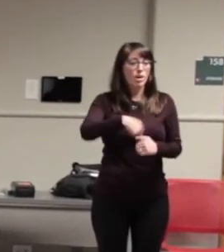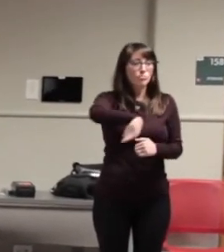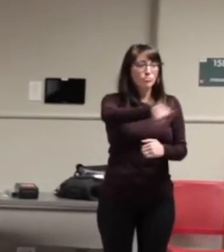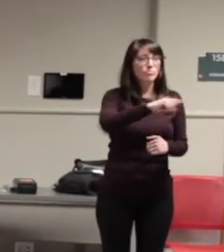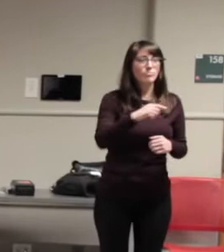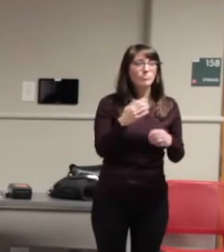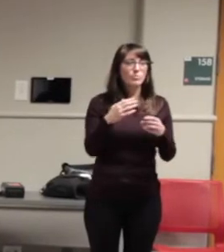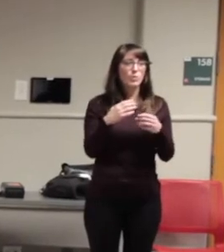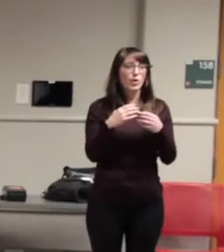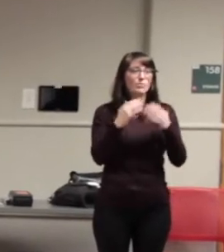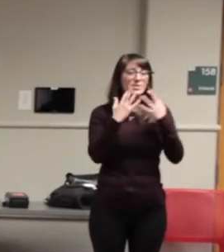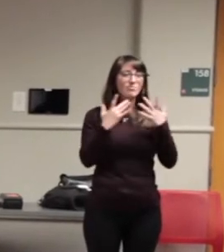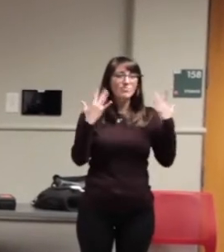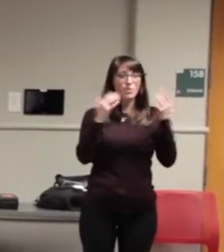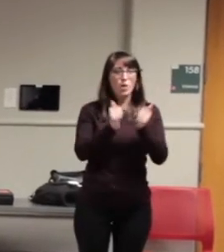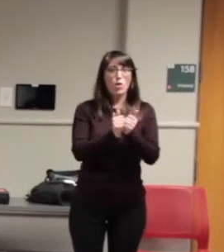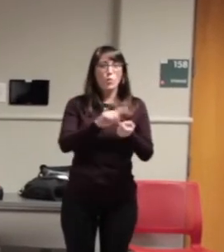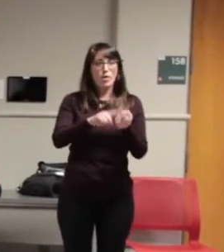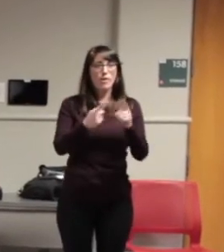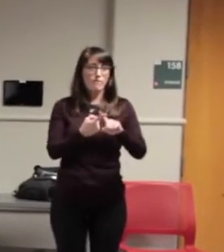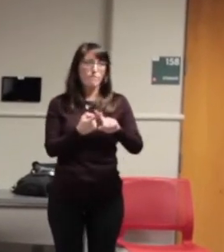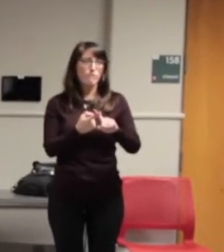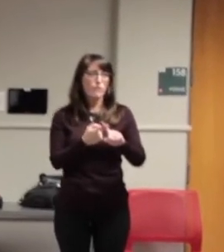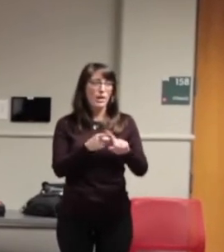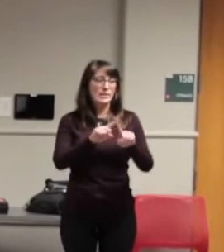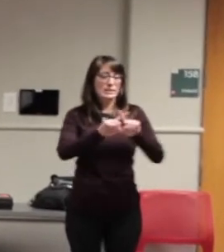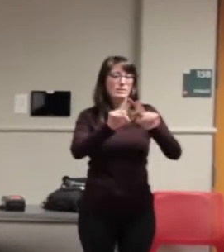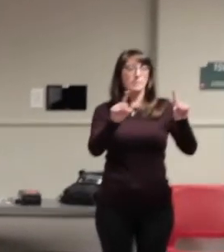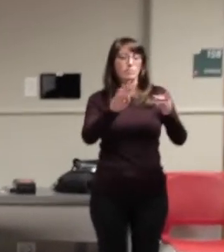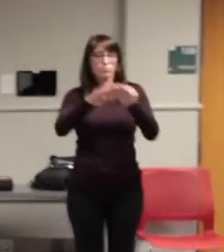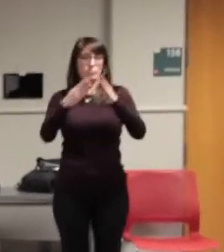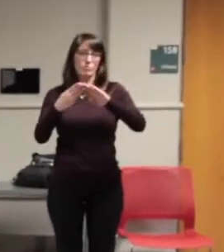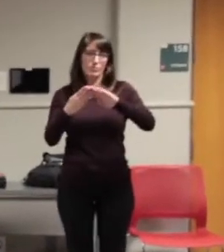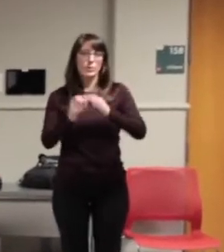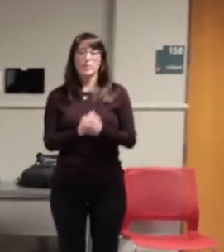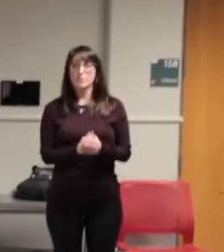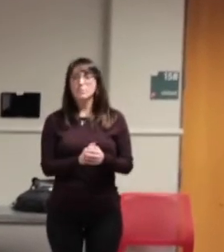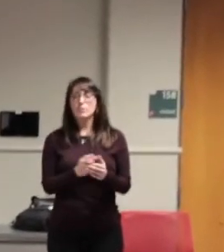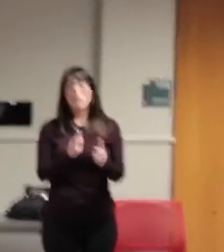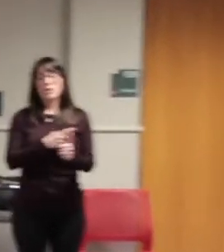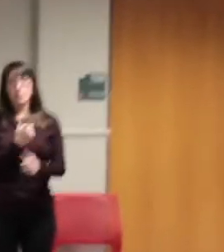harmony in abstract community. Is that the first one? Woo!